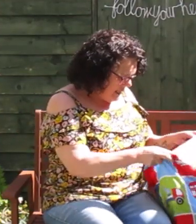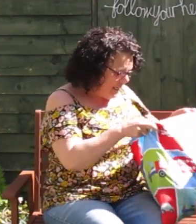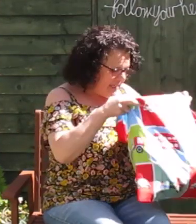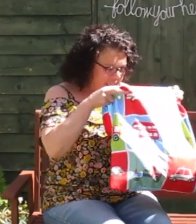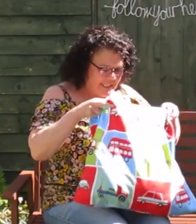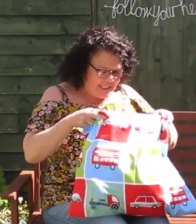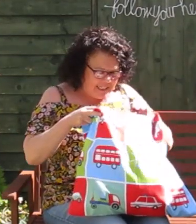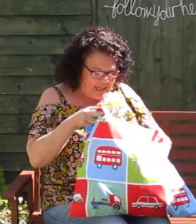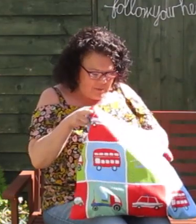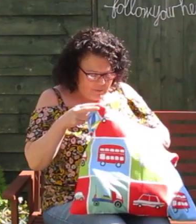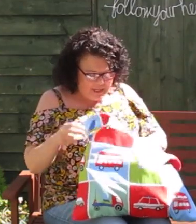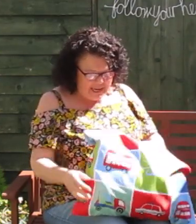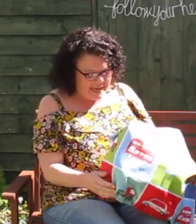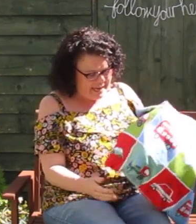See what we have.